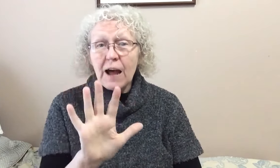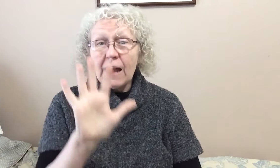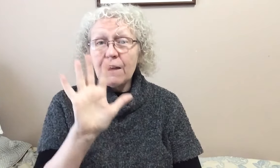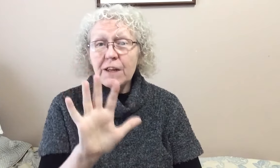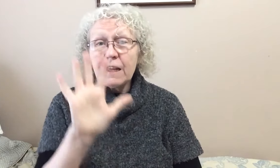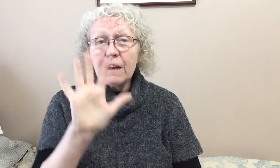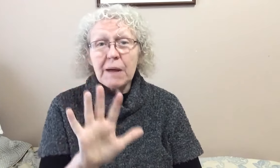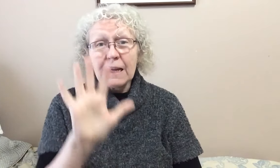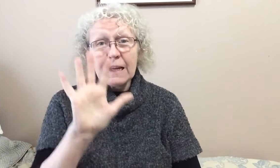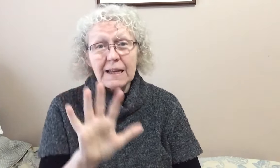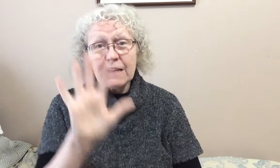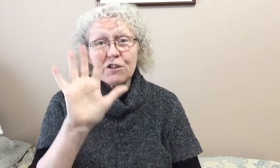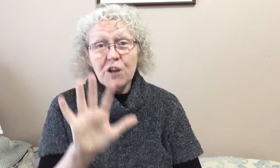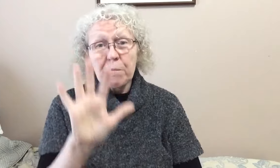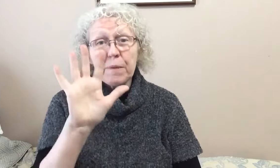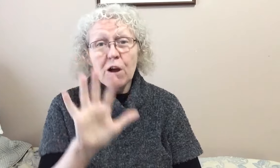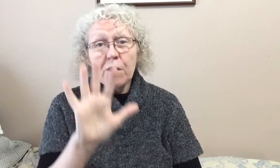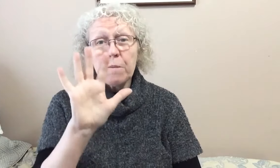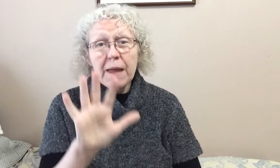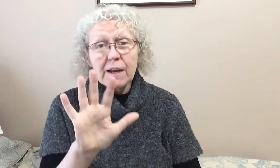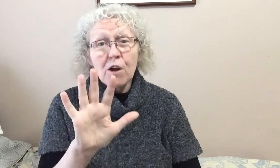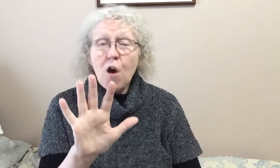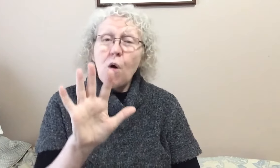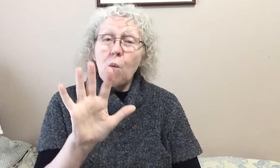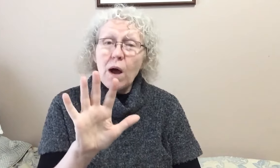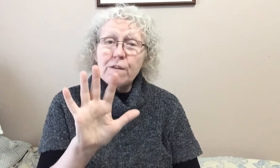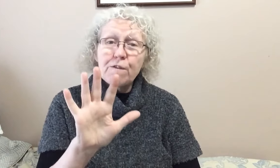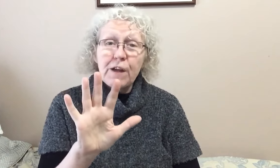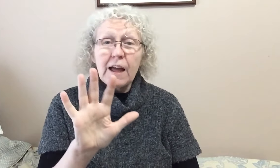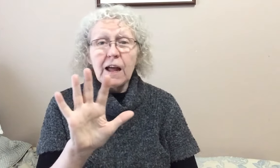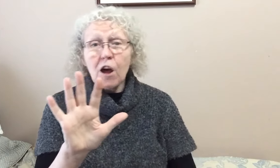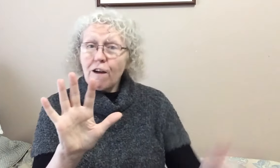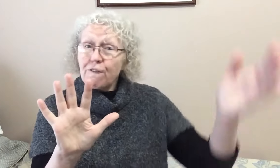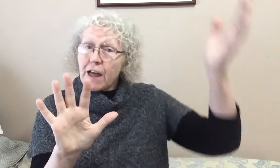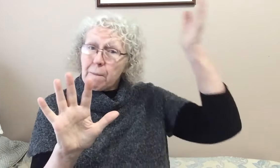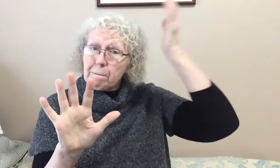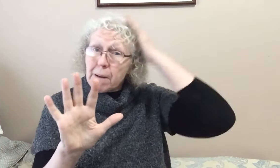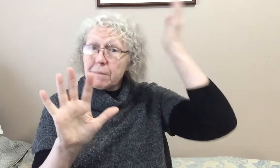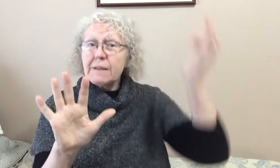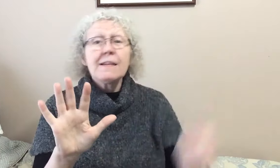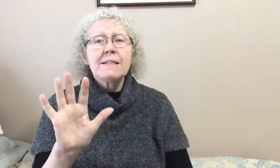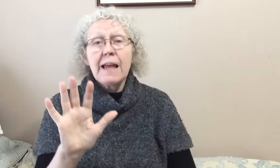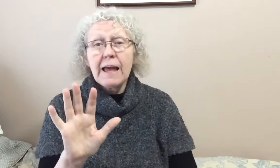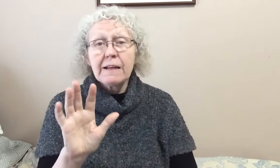Five little monkeys jumping on the bed. One fell off and bumped his head.